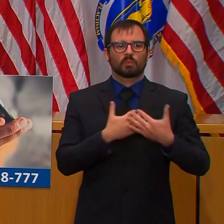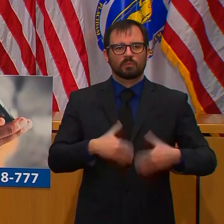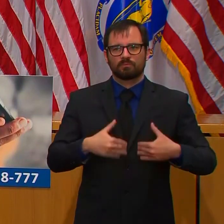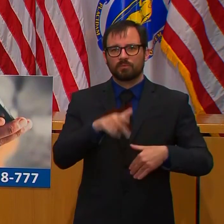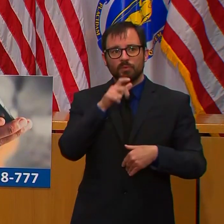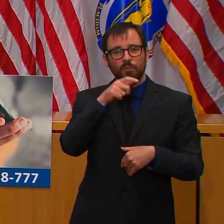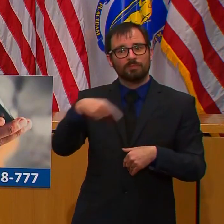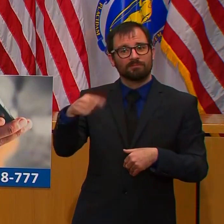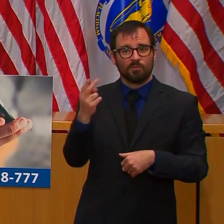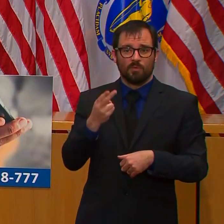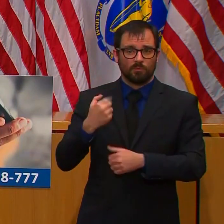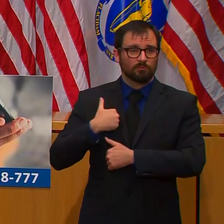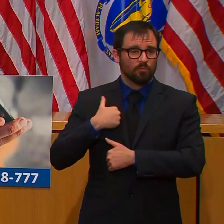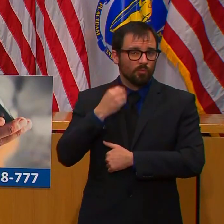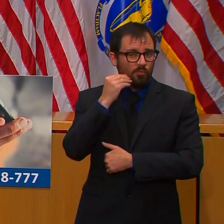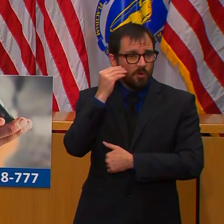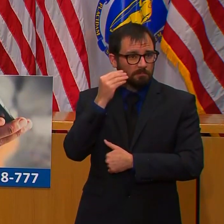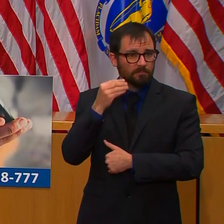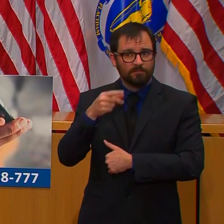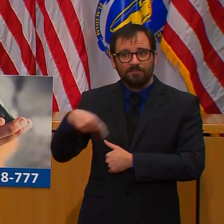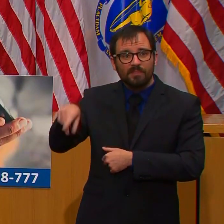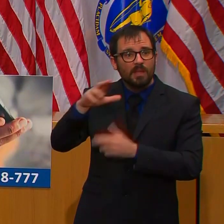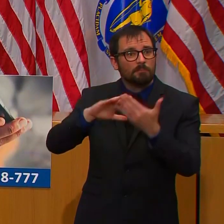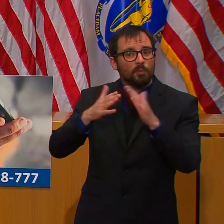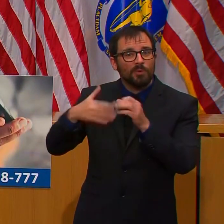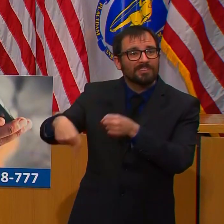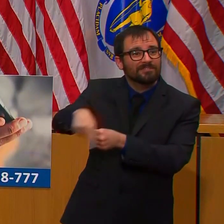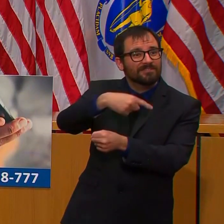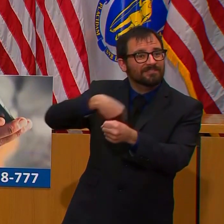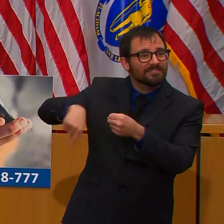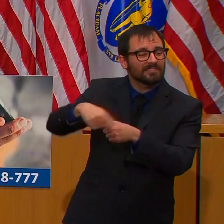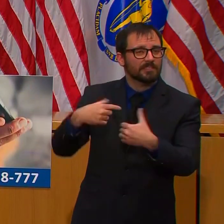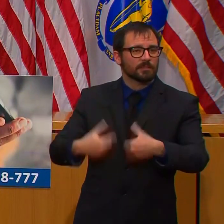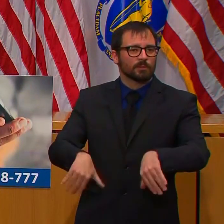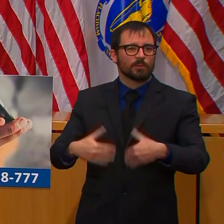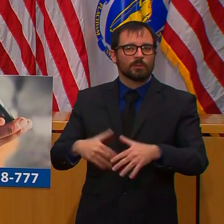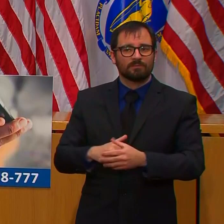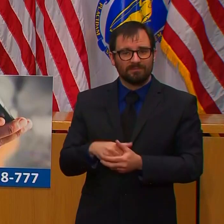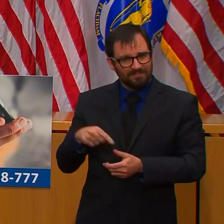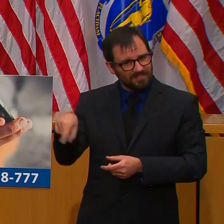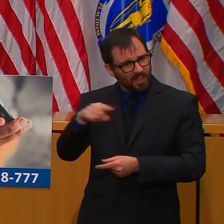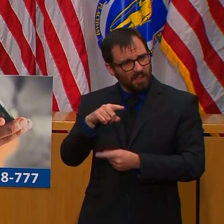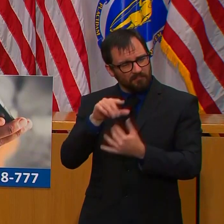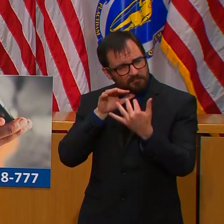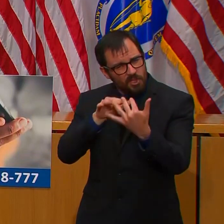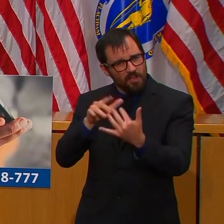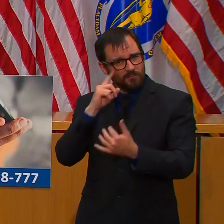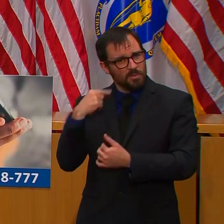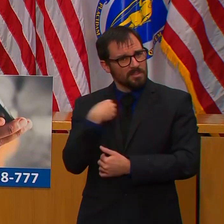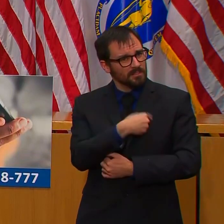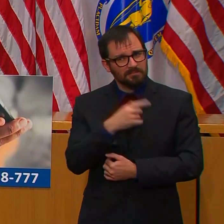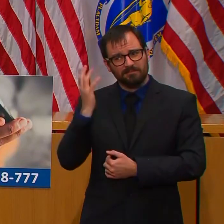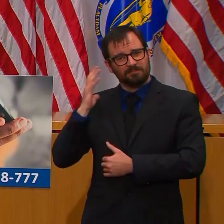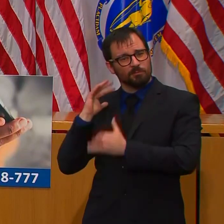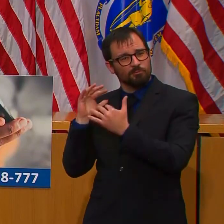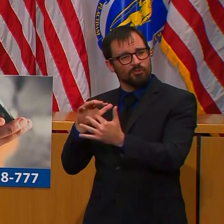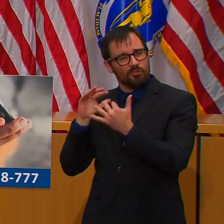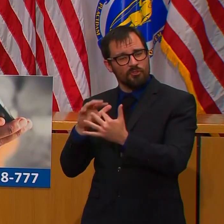many of our state's finest, all of whom served our country, and all of whom